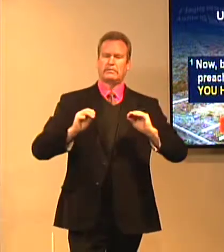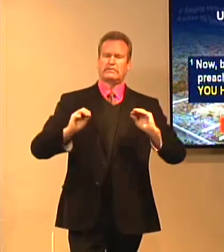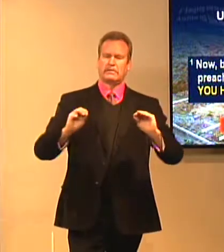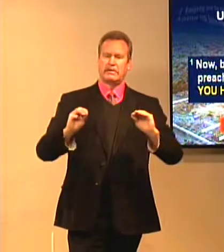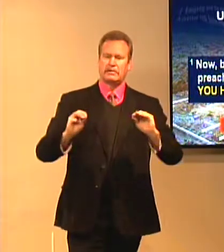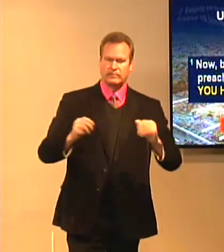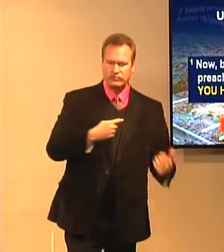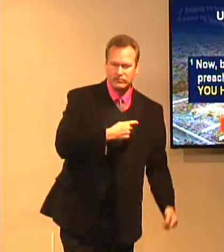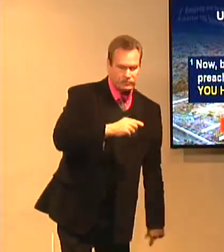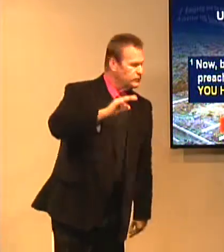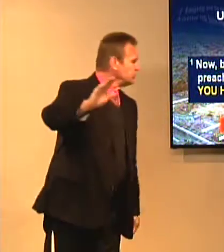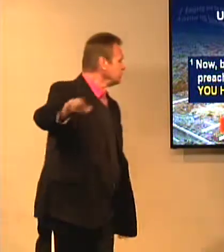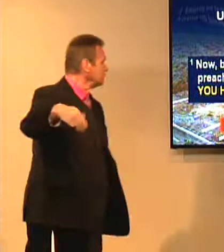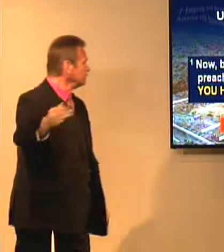So let's go ahead and read.